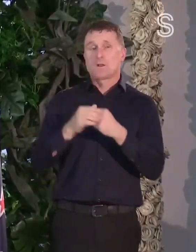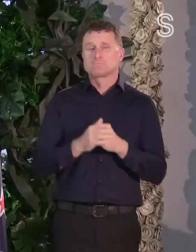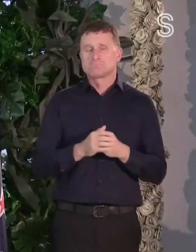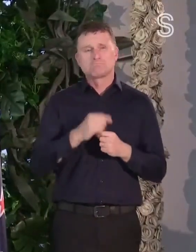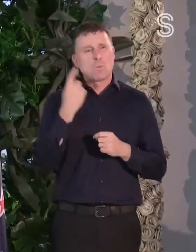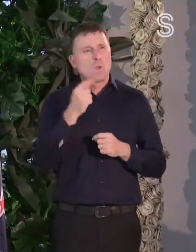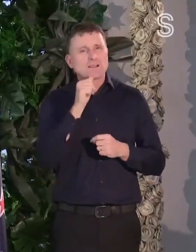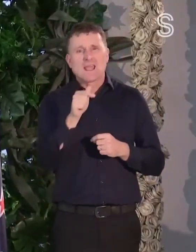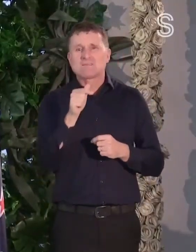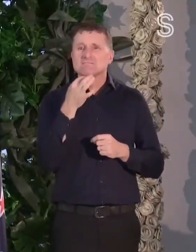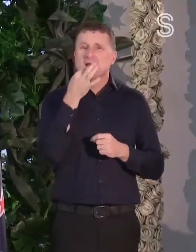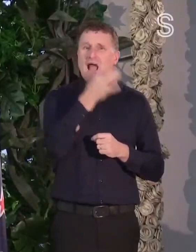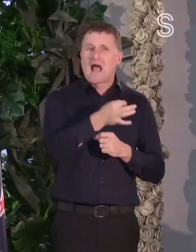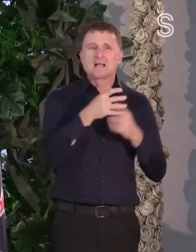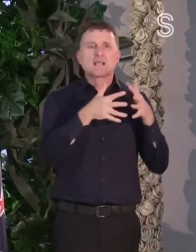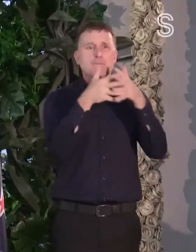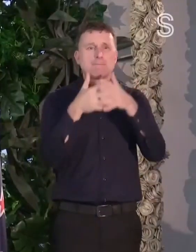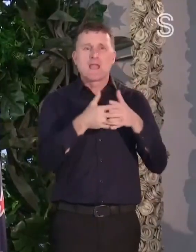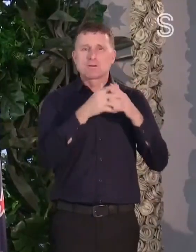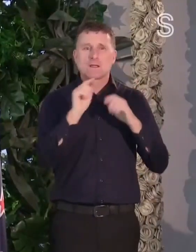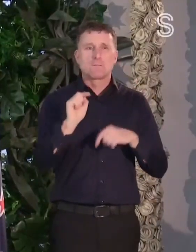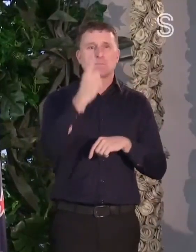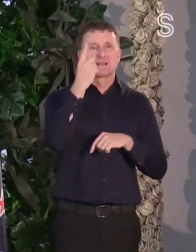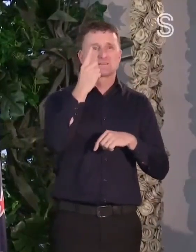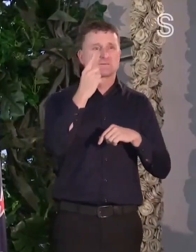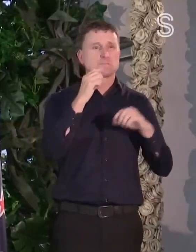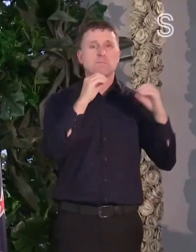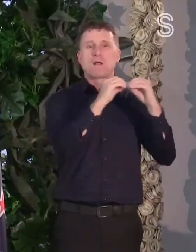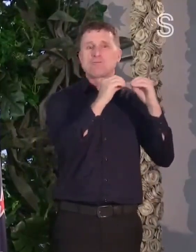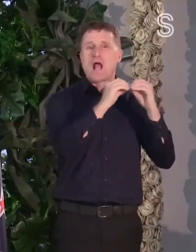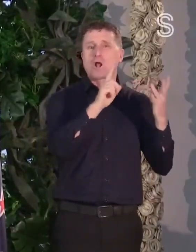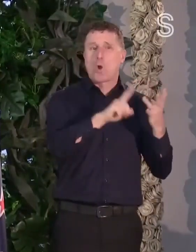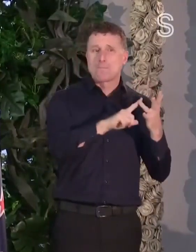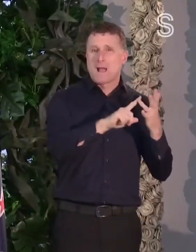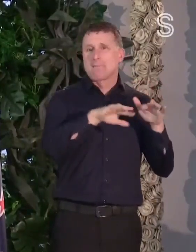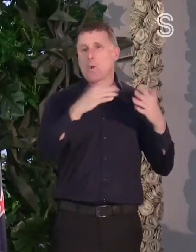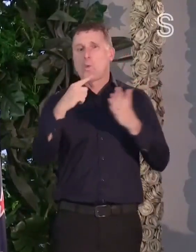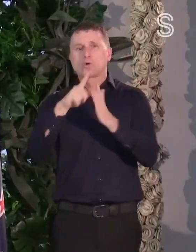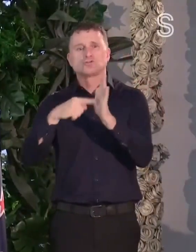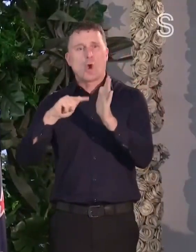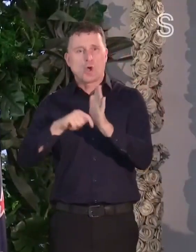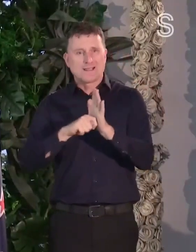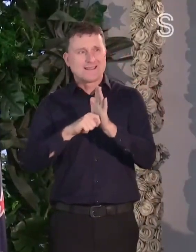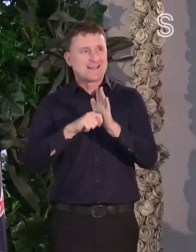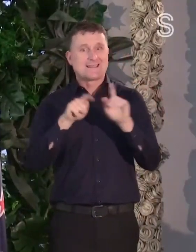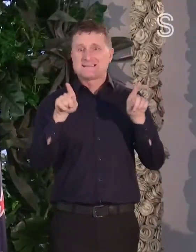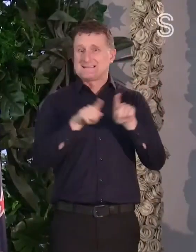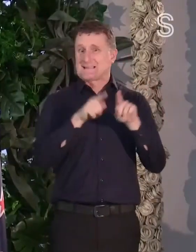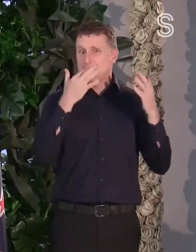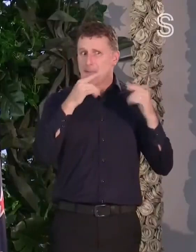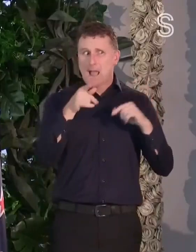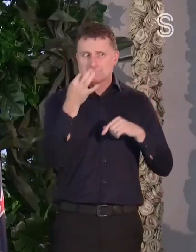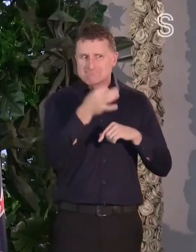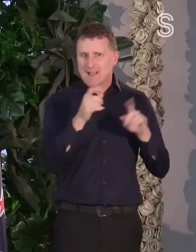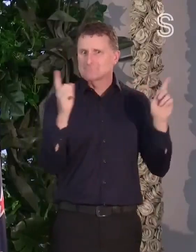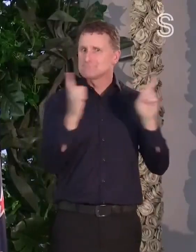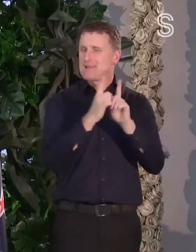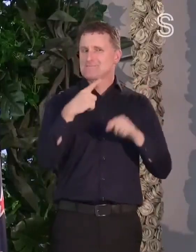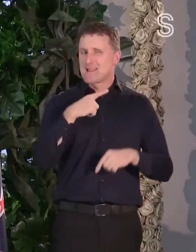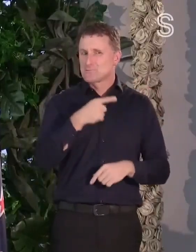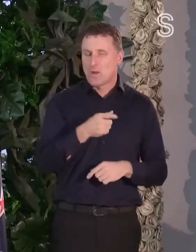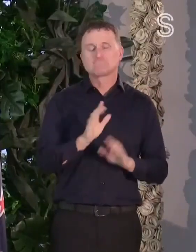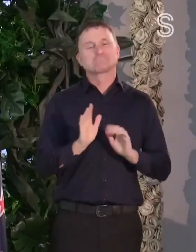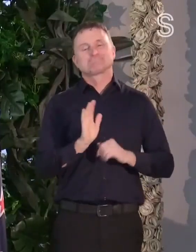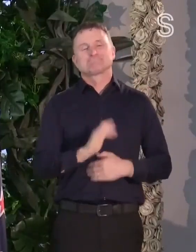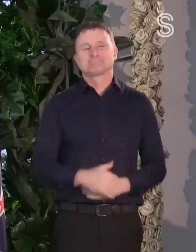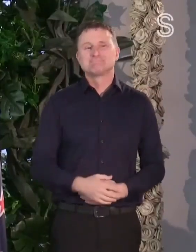Obama and John Keir if they met because they were of similar age. We of course have a higher proportion of men